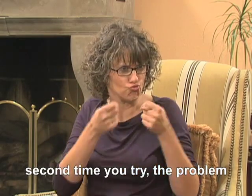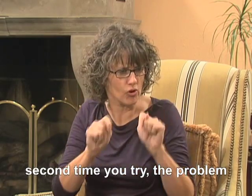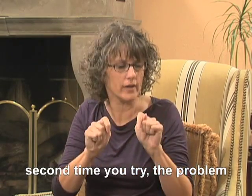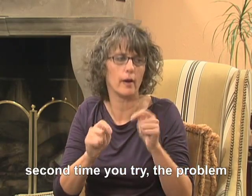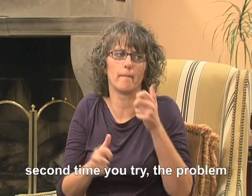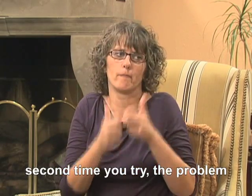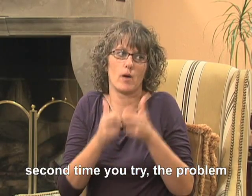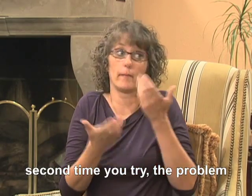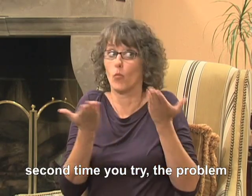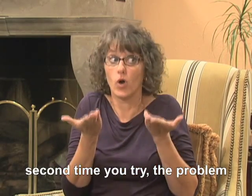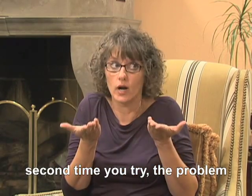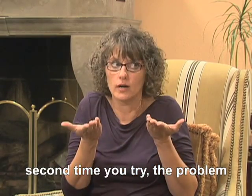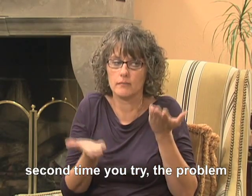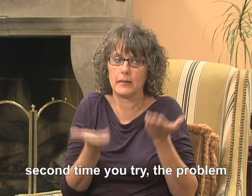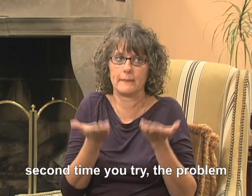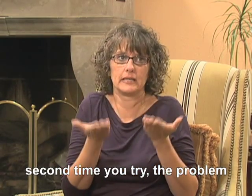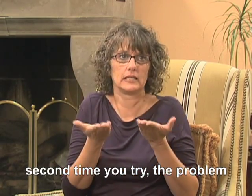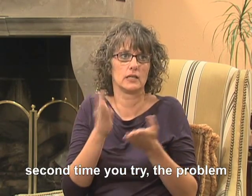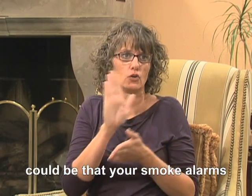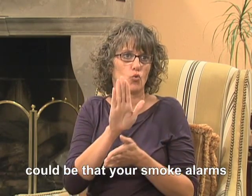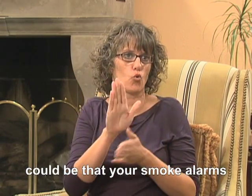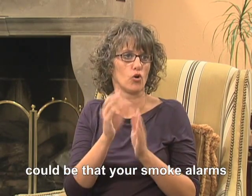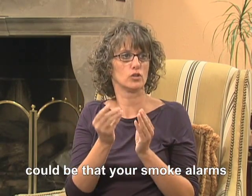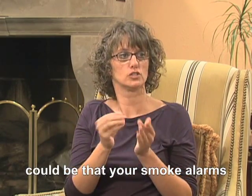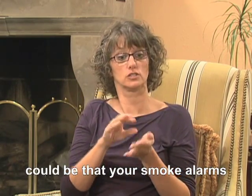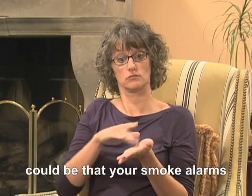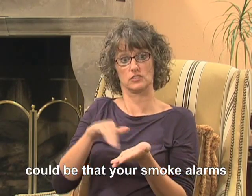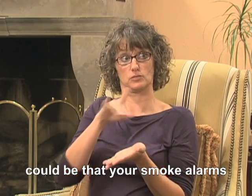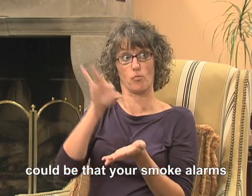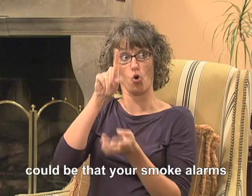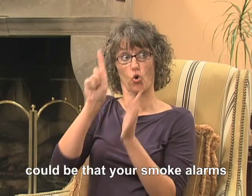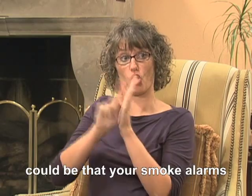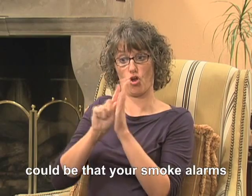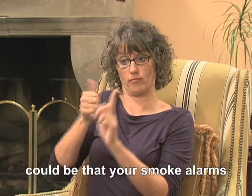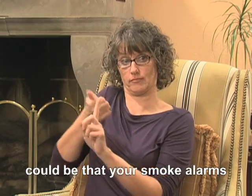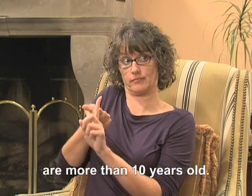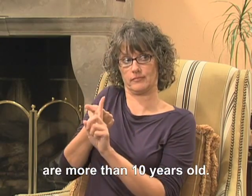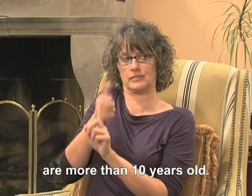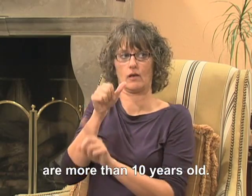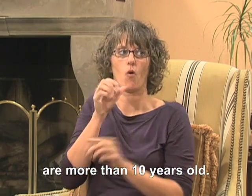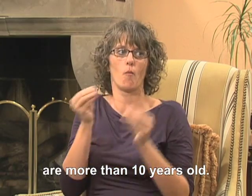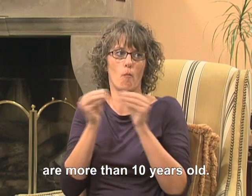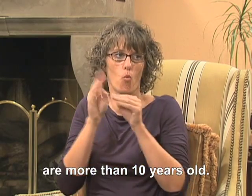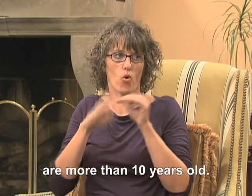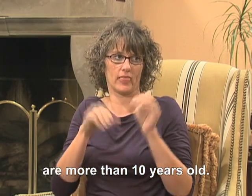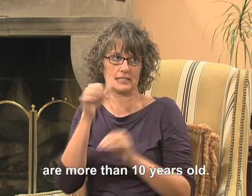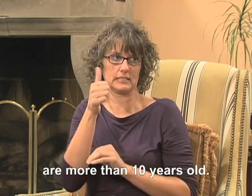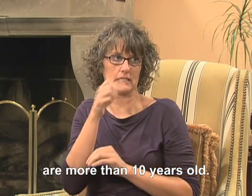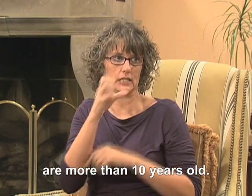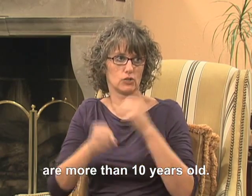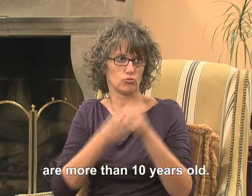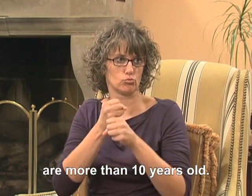you try, the problem could be that your smoke alarm is more than 10 years old.